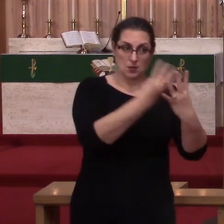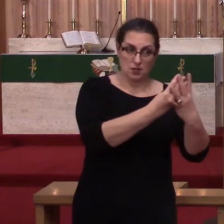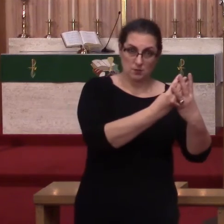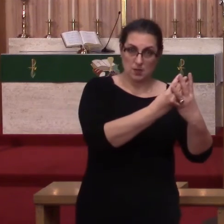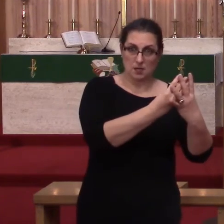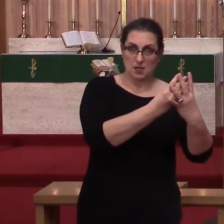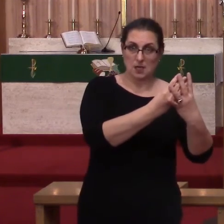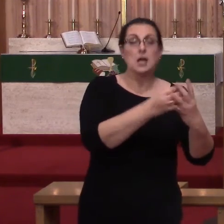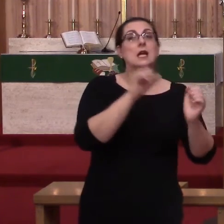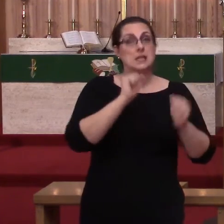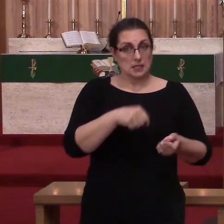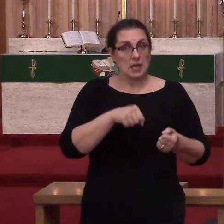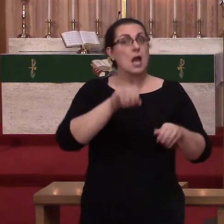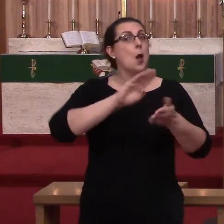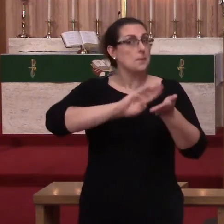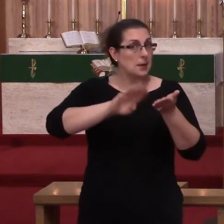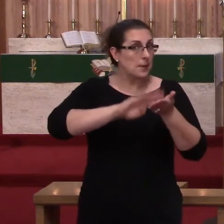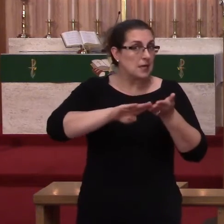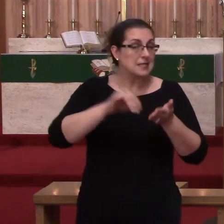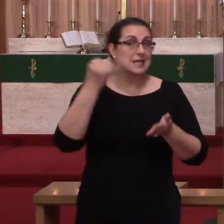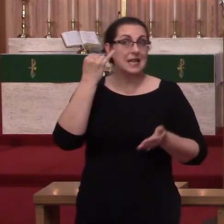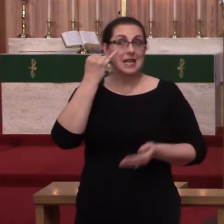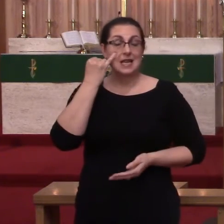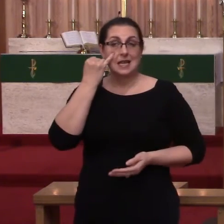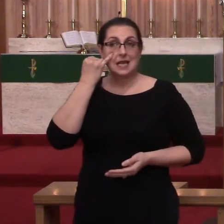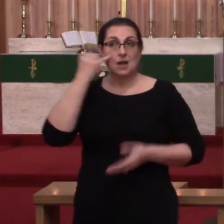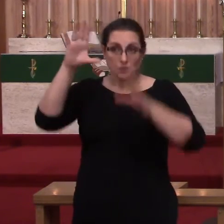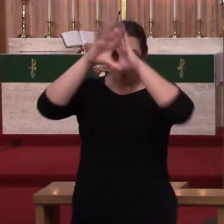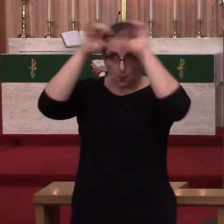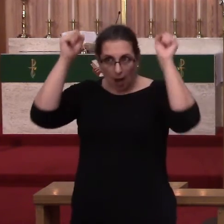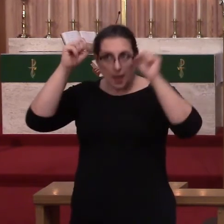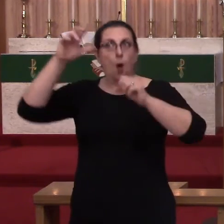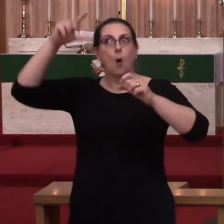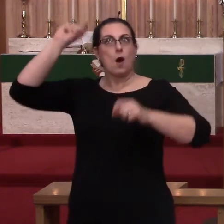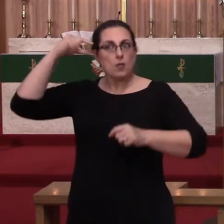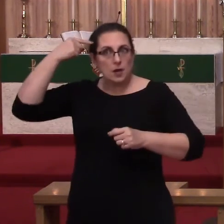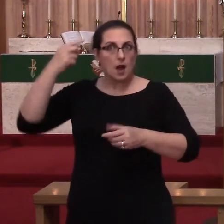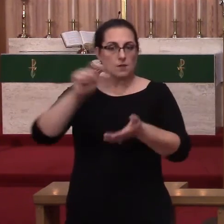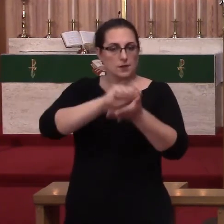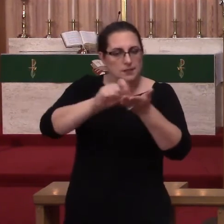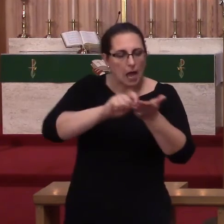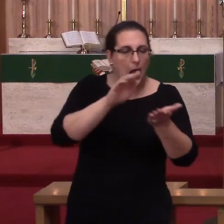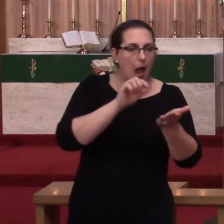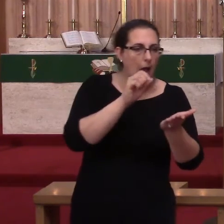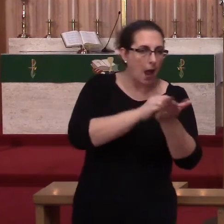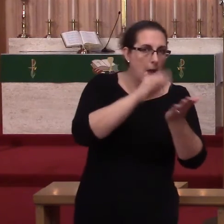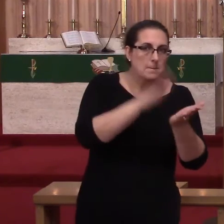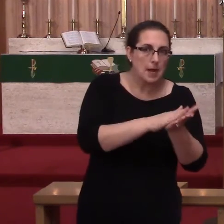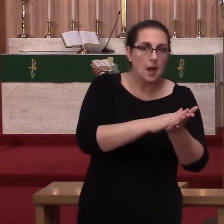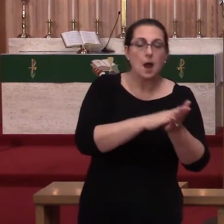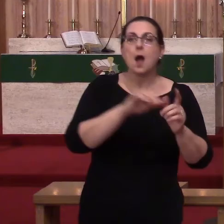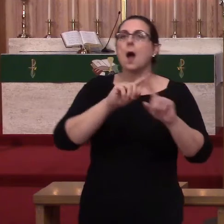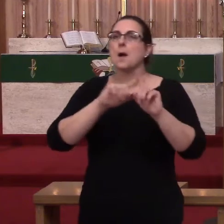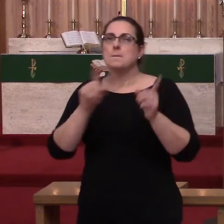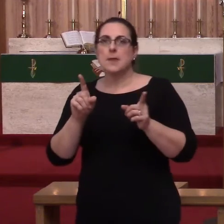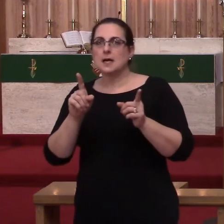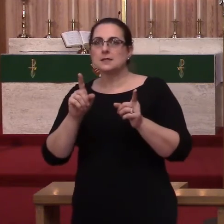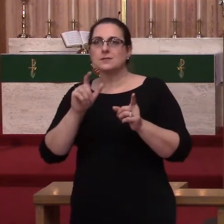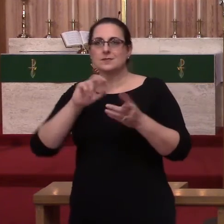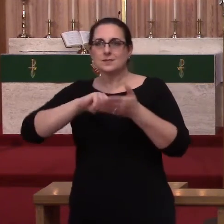or governor signs a piece of paper, but ultimately it doesn't mean anything until the pardon is enacted and the inmate